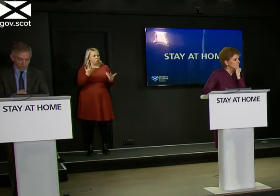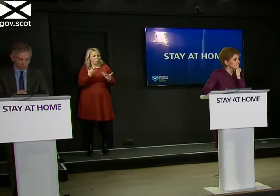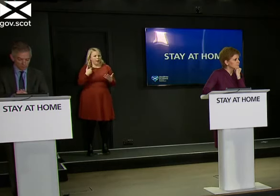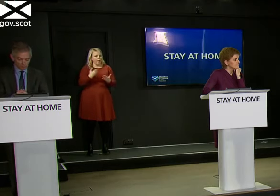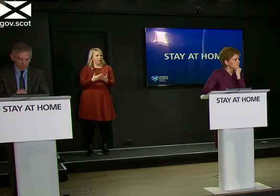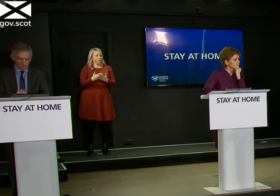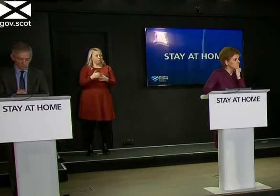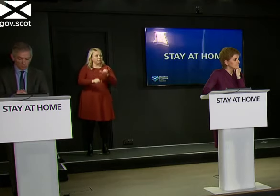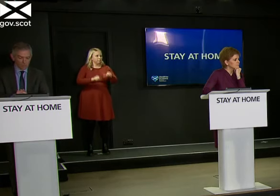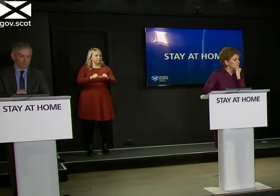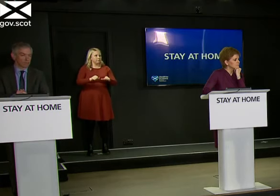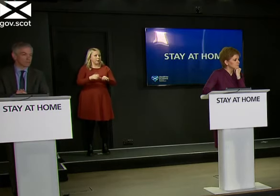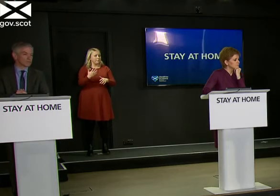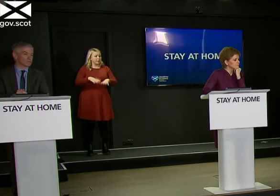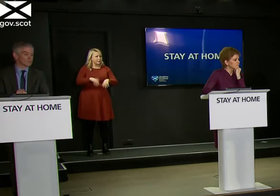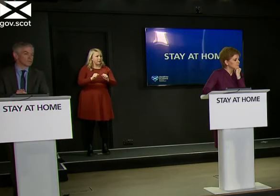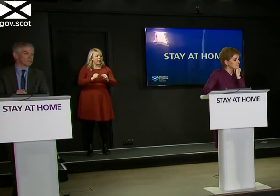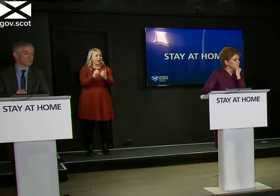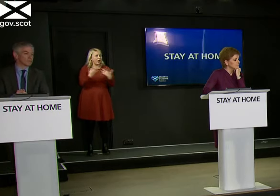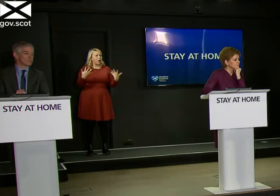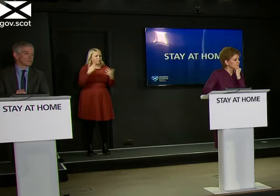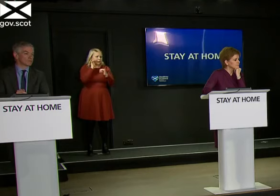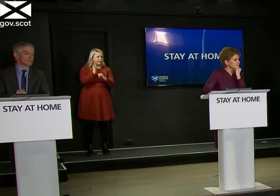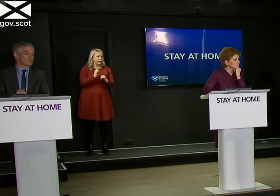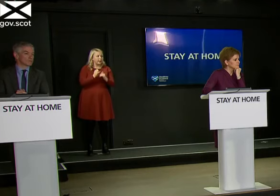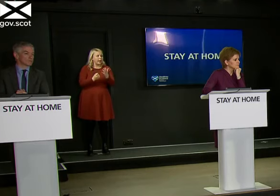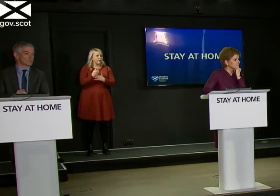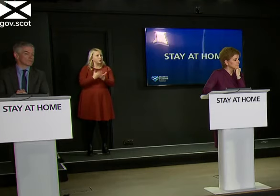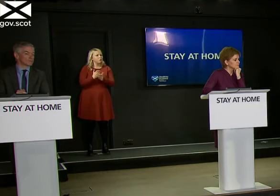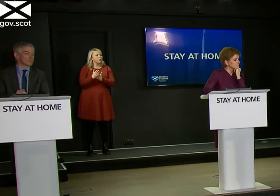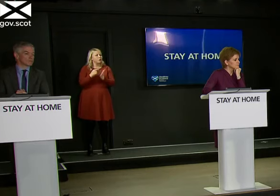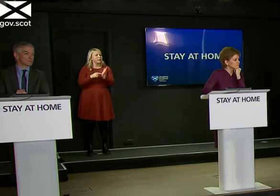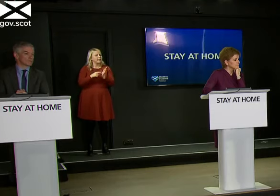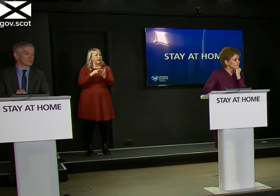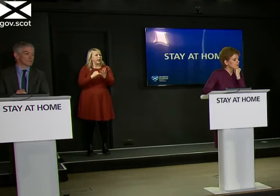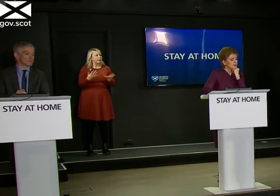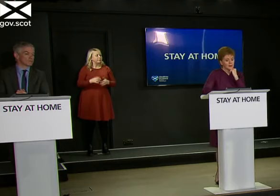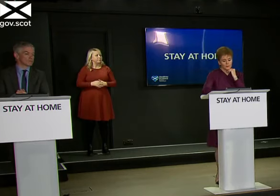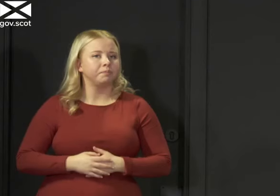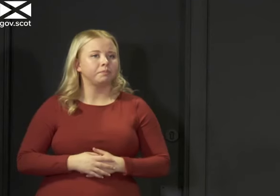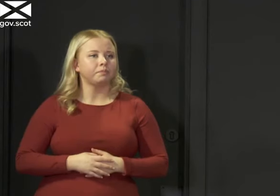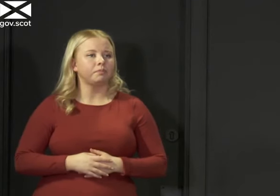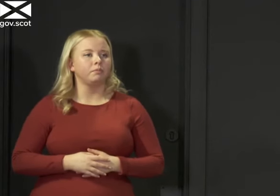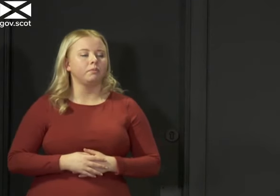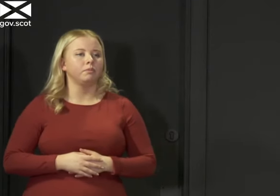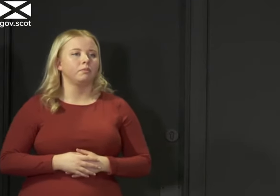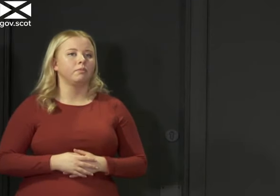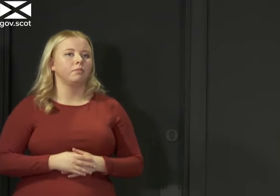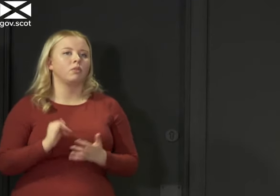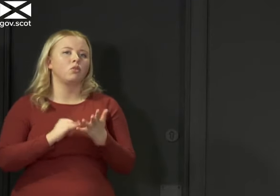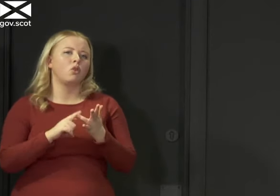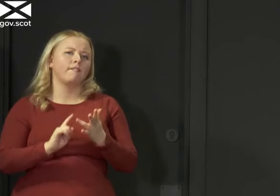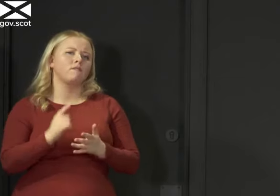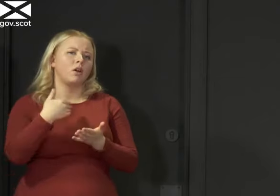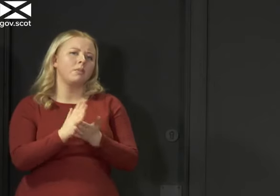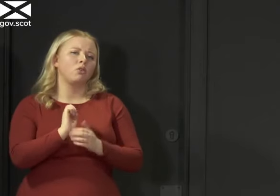started? How many tests have been carried out under that TTI? What's the position? So on the first part